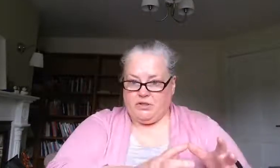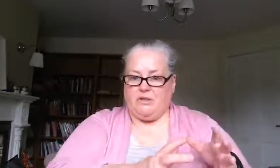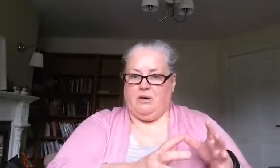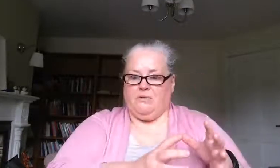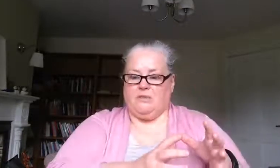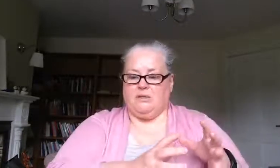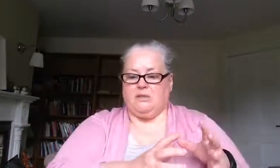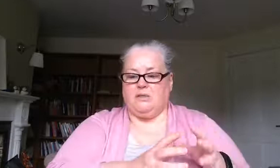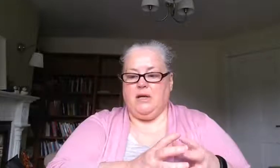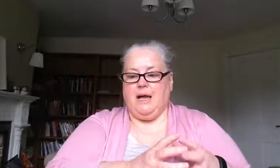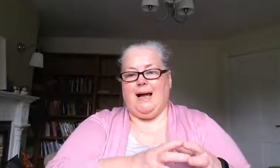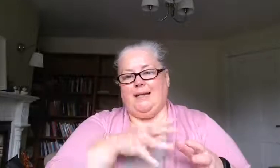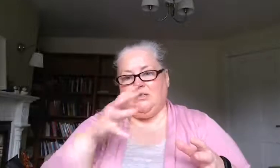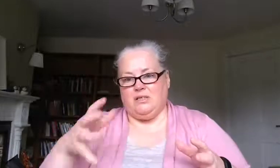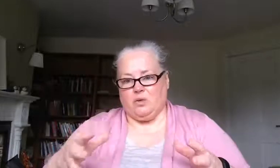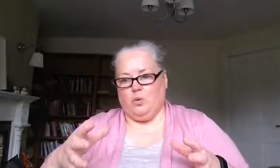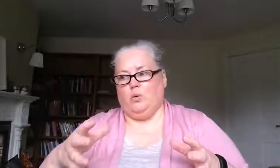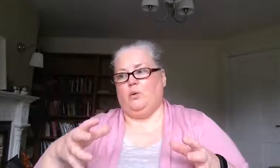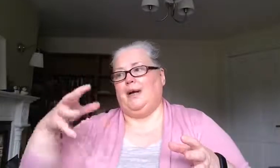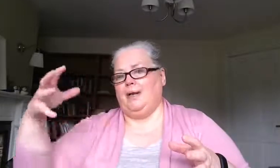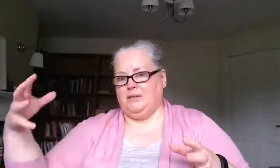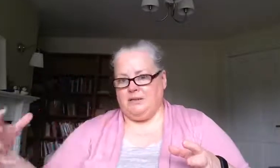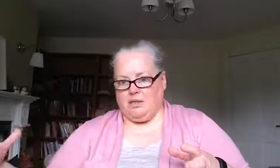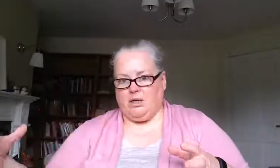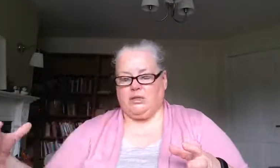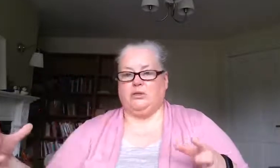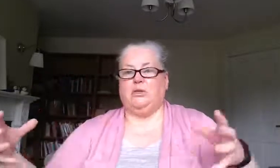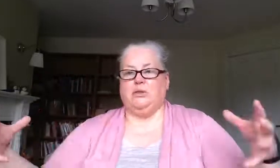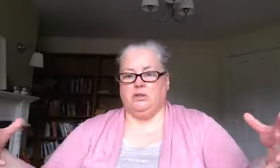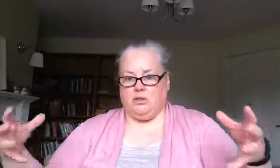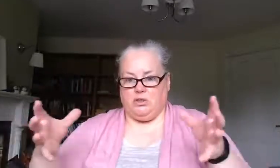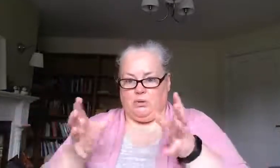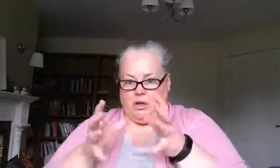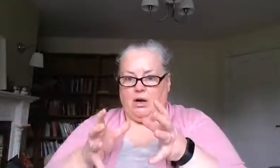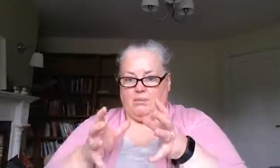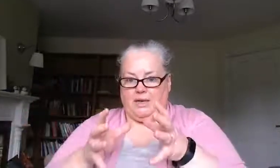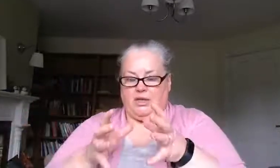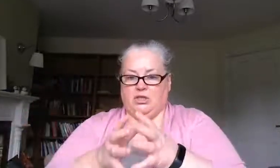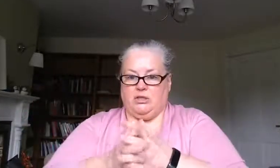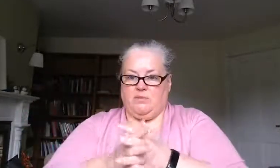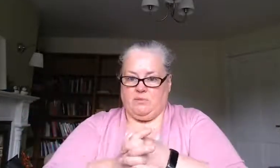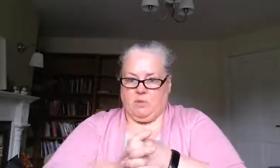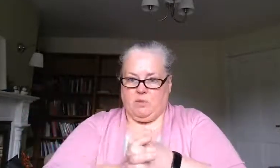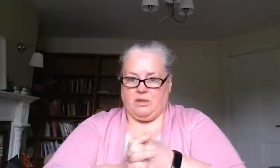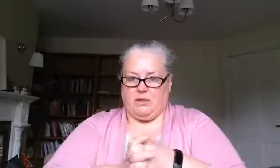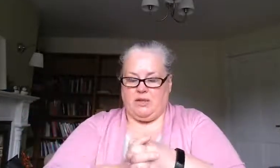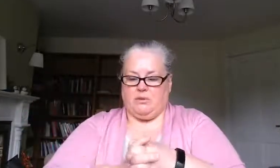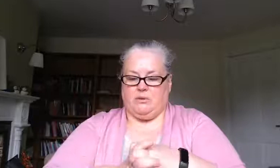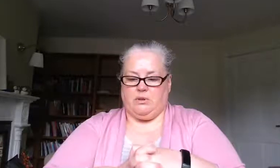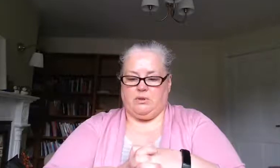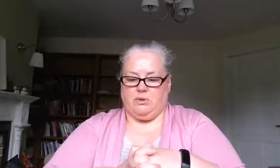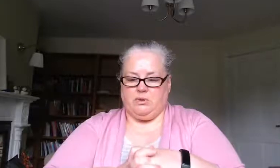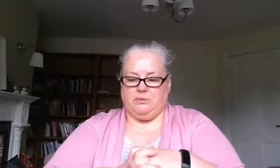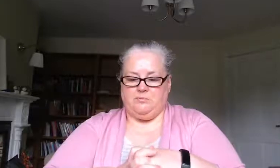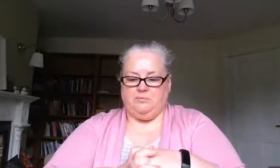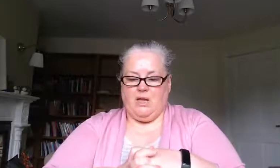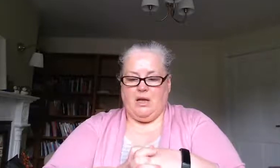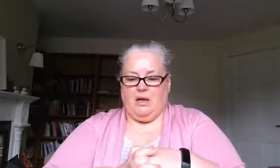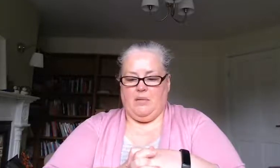services and the school and the doctor to do a combination of supports and that's what they should be doing um